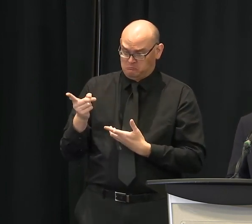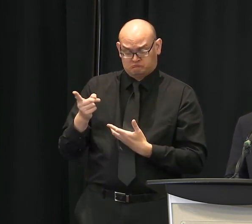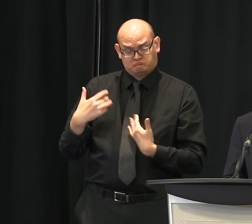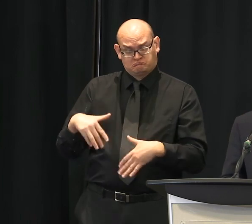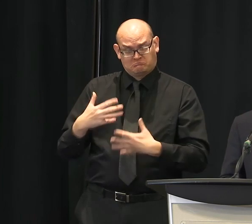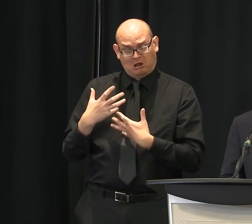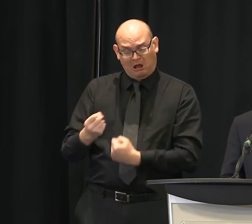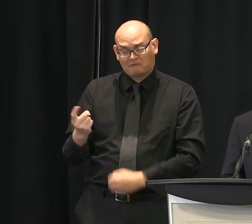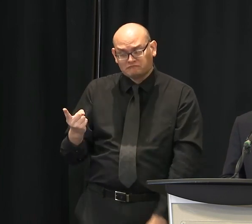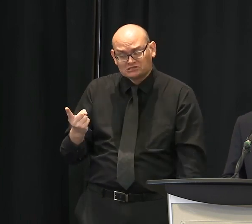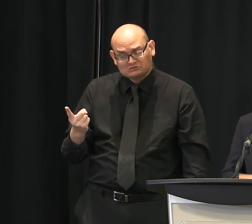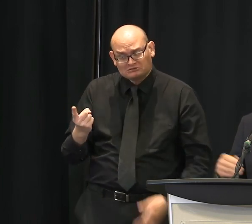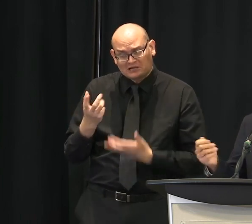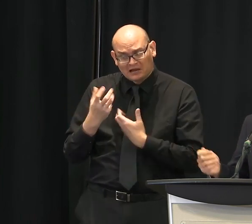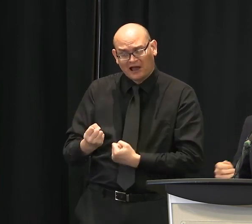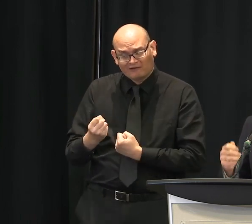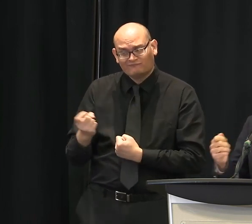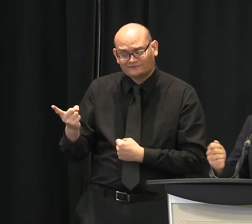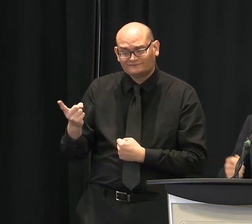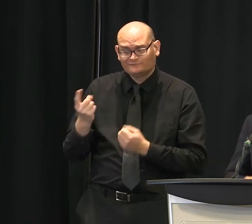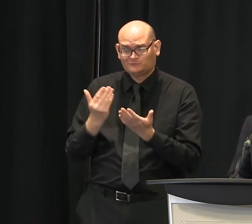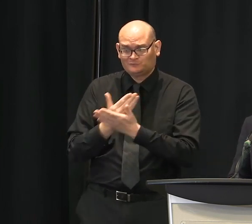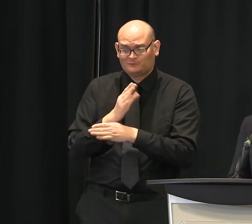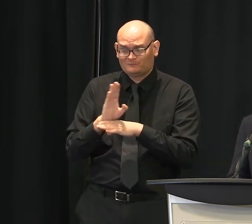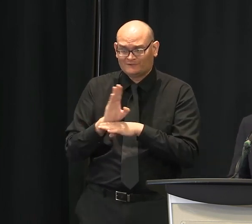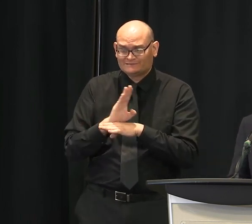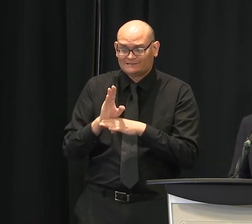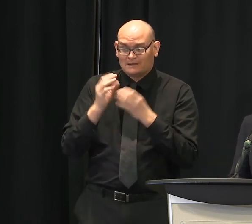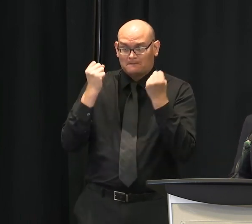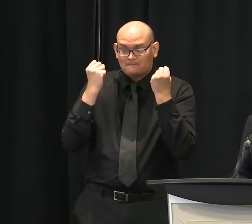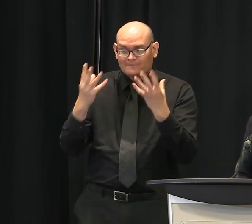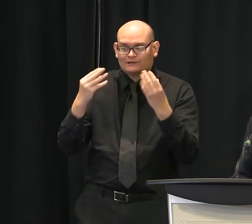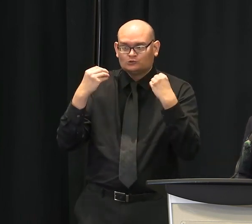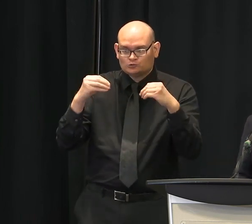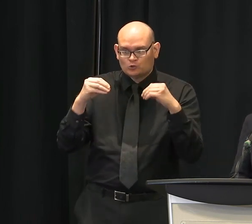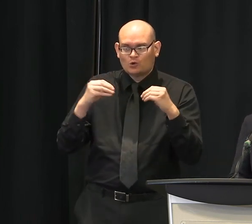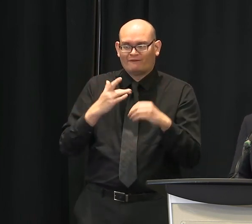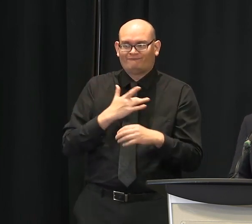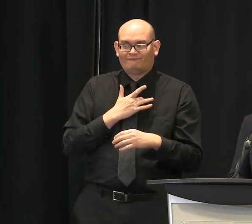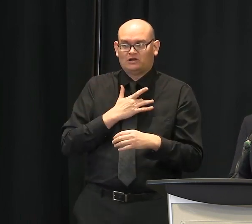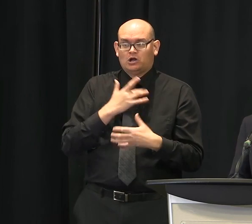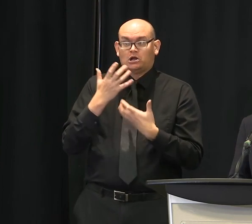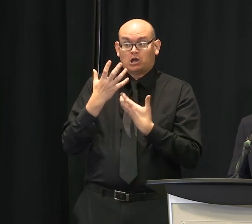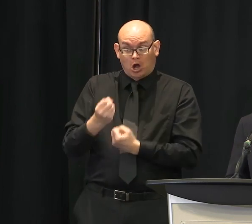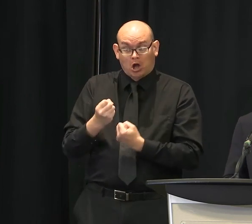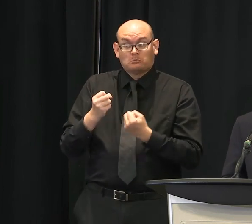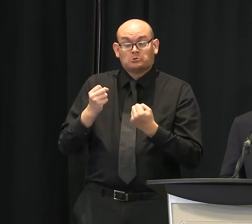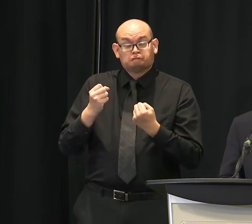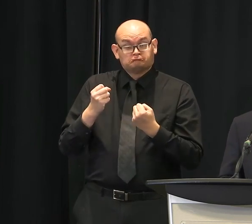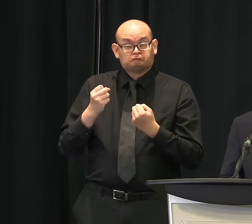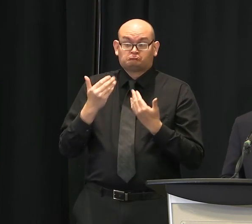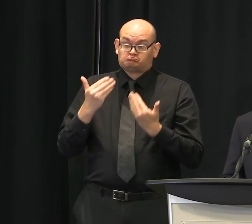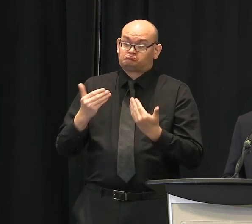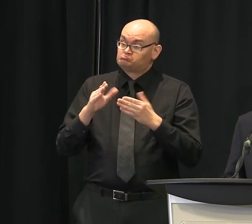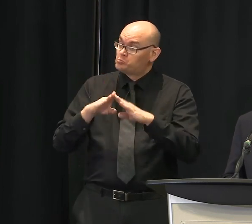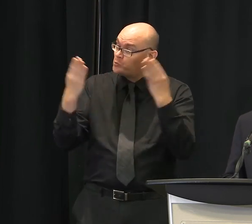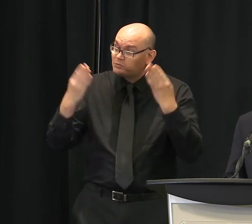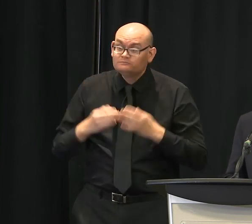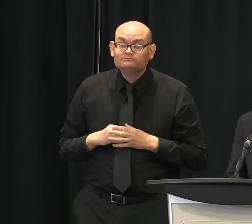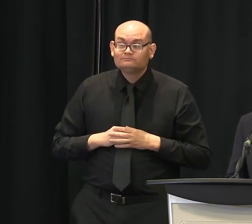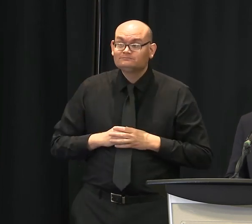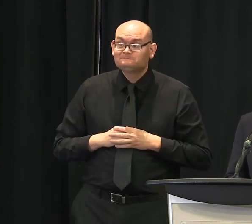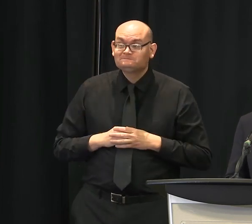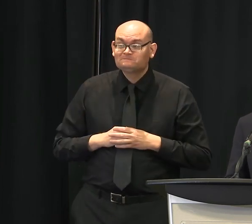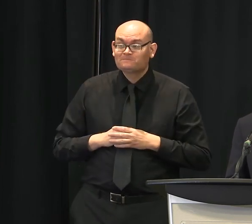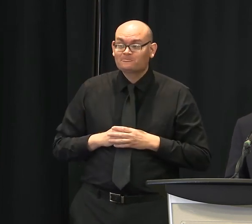retailers who have a number of shops in different cities, so they know what they're doing, and they're quite confident. So while we'll have some closings, we may indeed have some